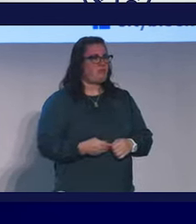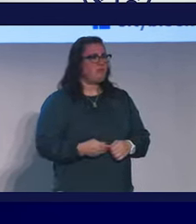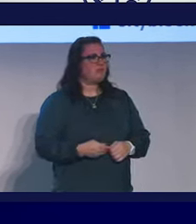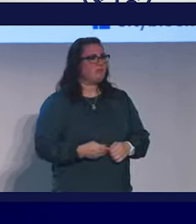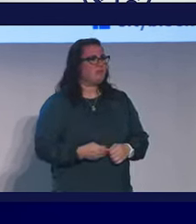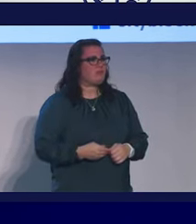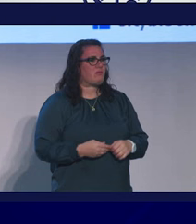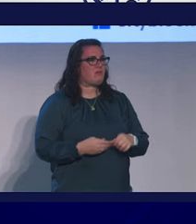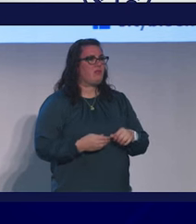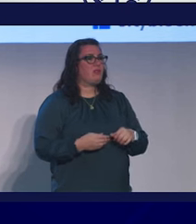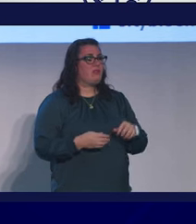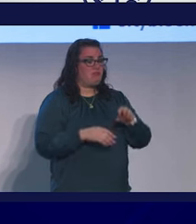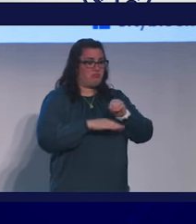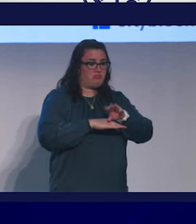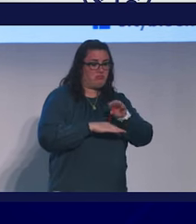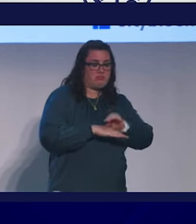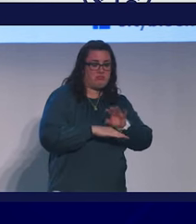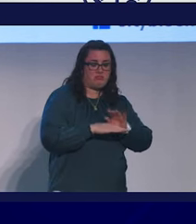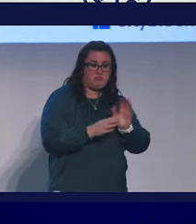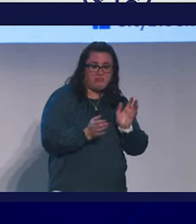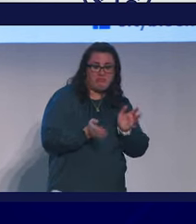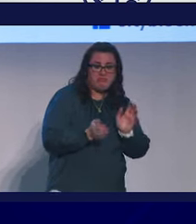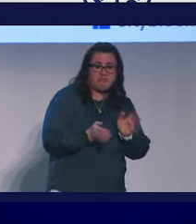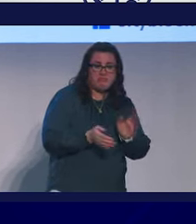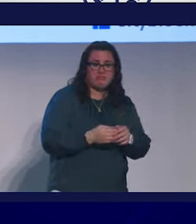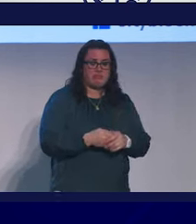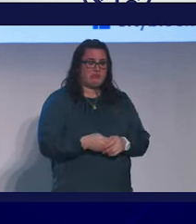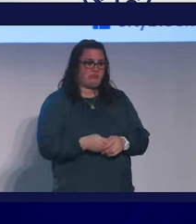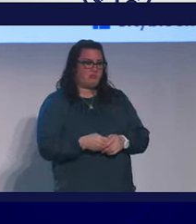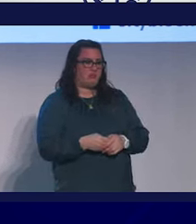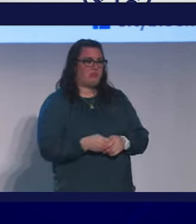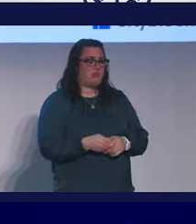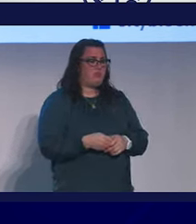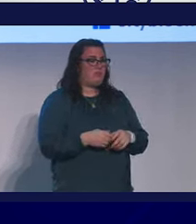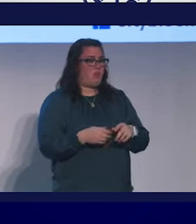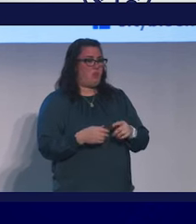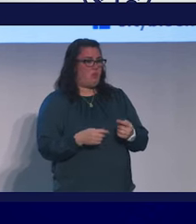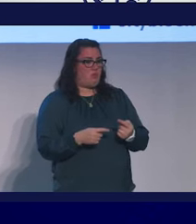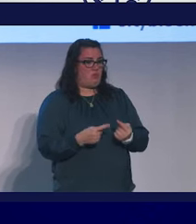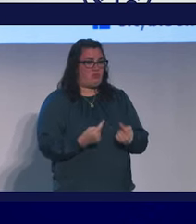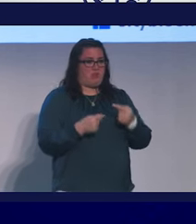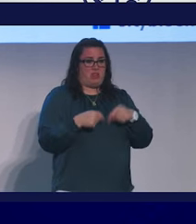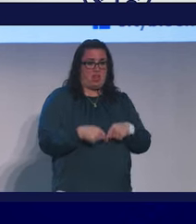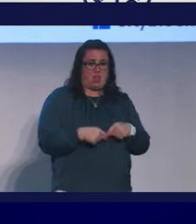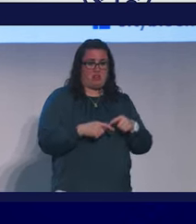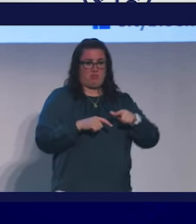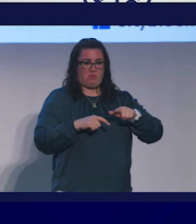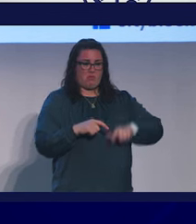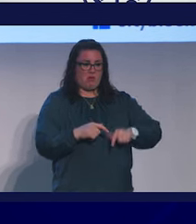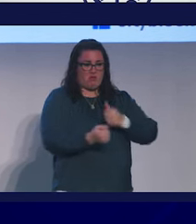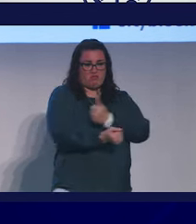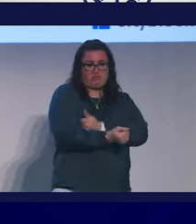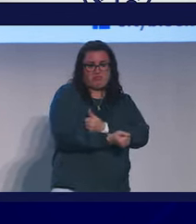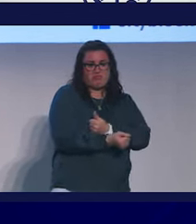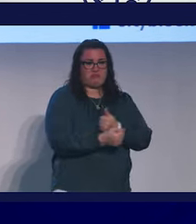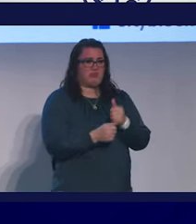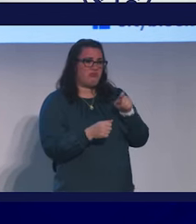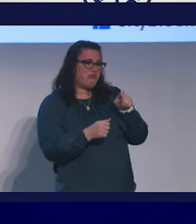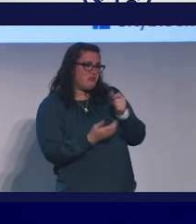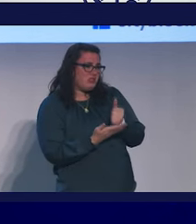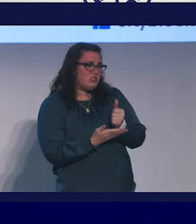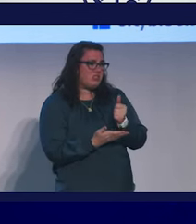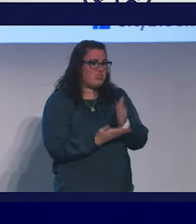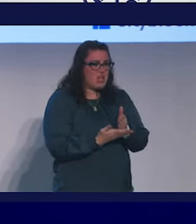We counsel her. Hey, you know, your urine toxicology, when you came in, showed benzodiazepines, cocaine, you name it. You should stop